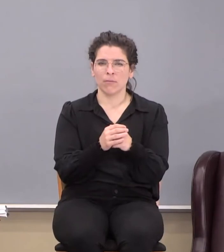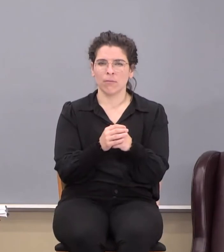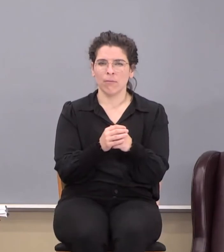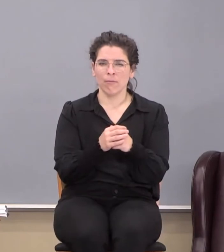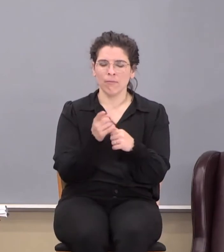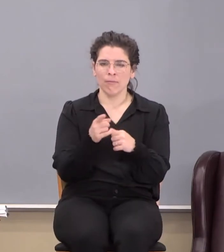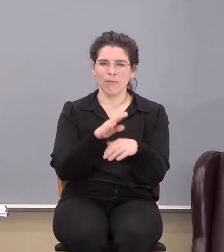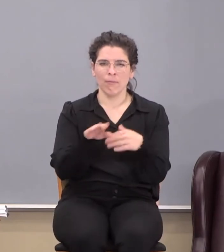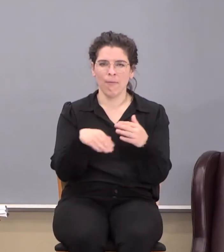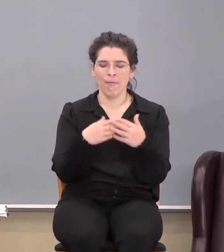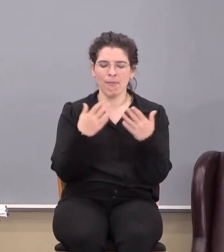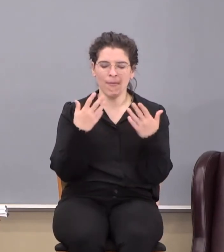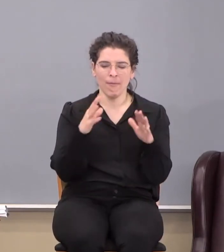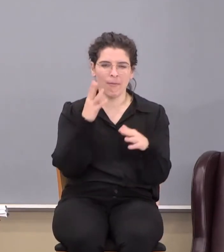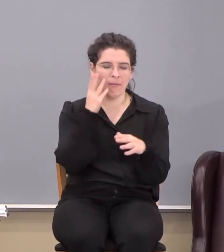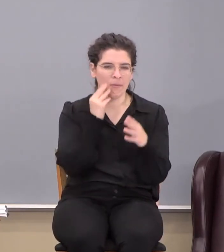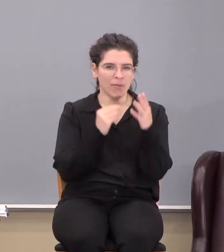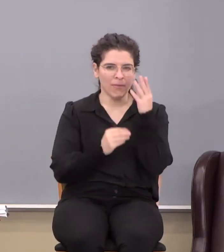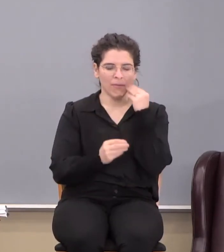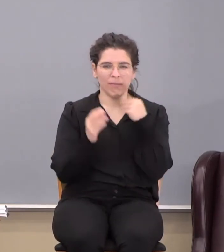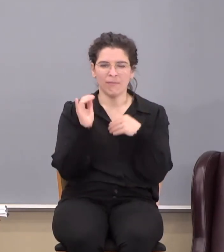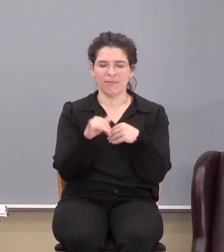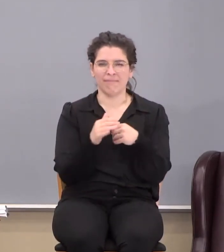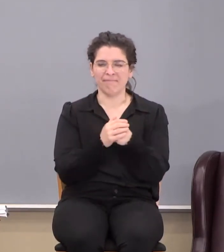You already experienced it.